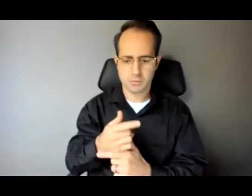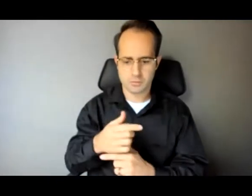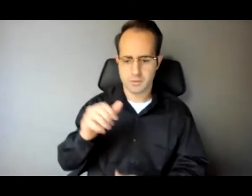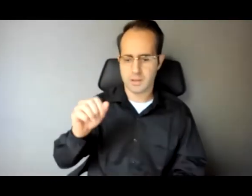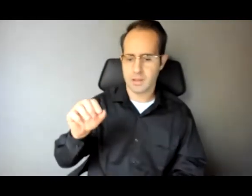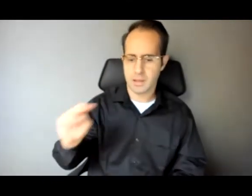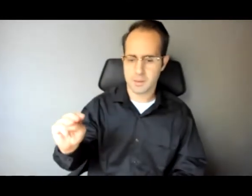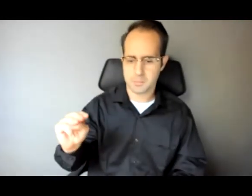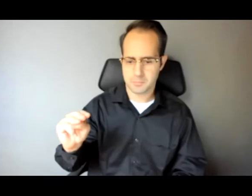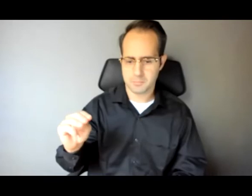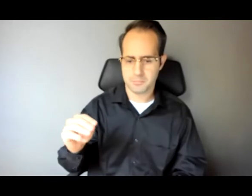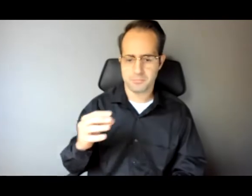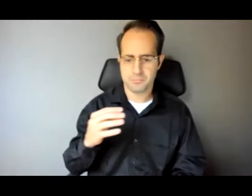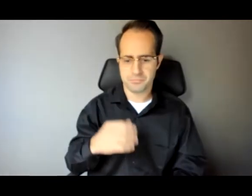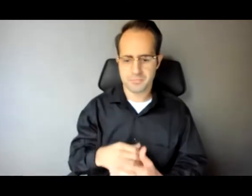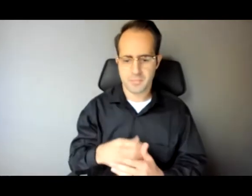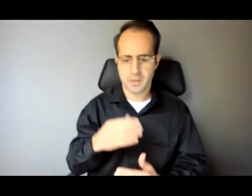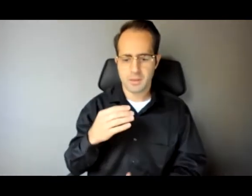-Stuyvesant, Brooklyn in 1980.